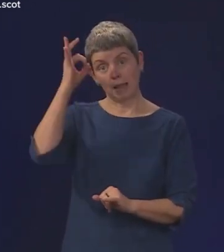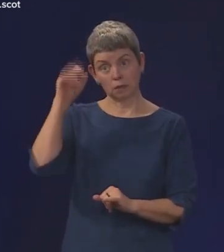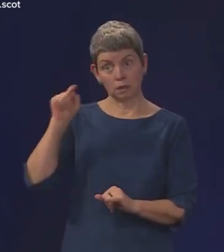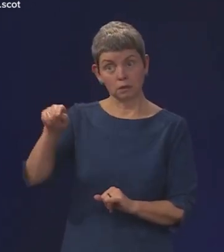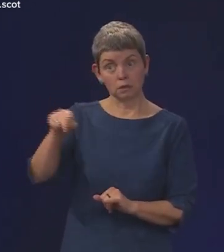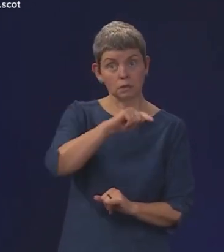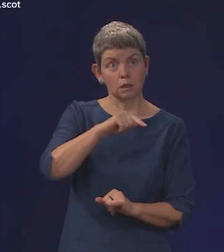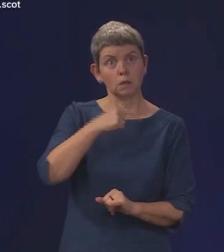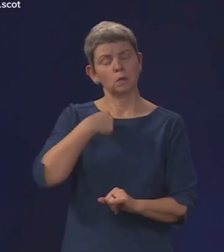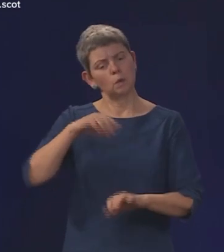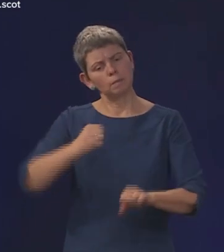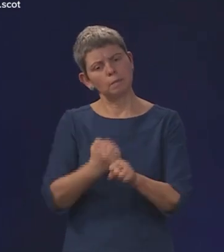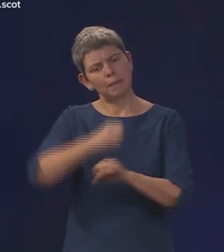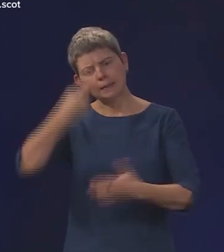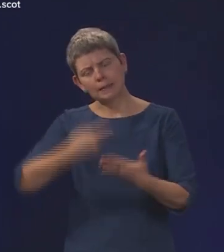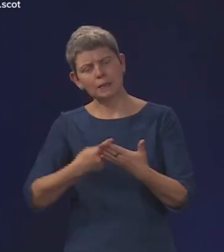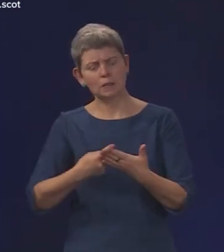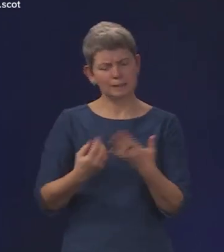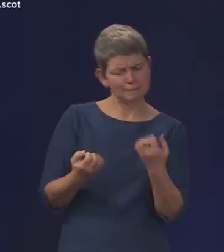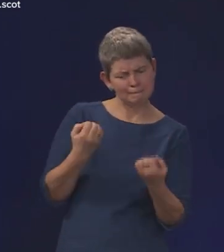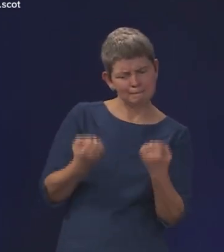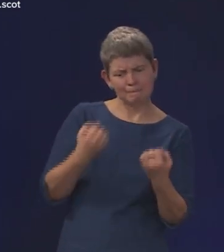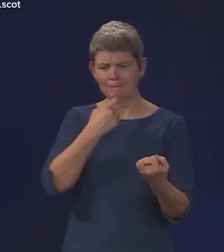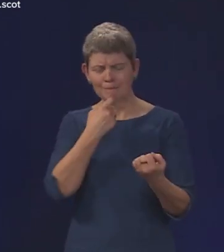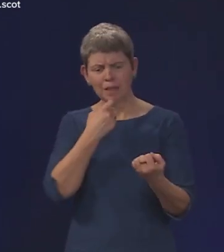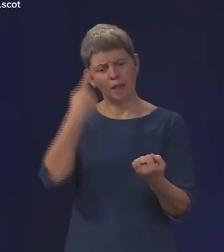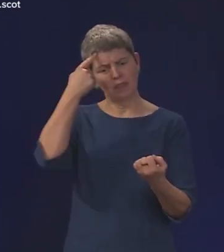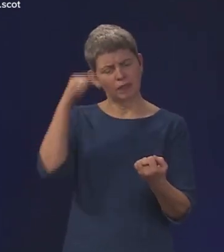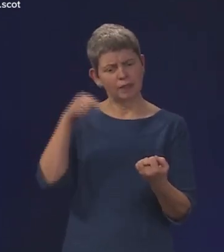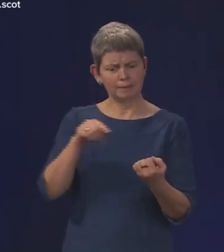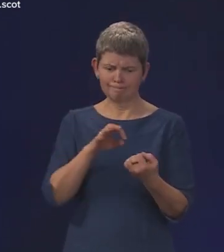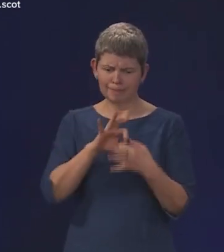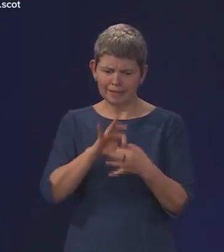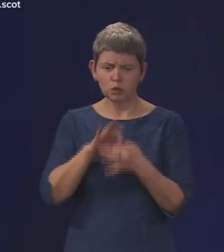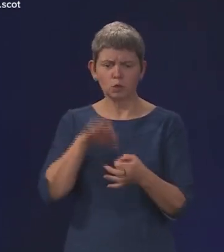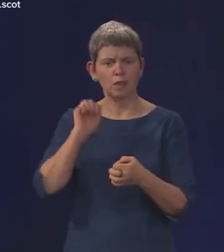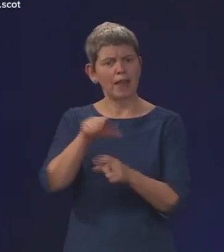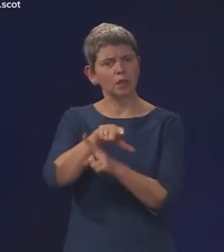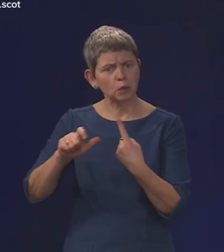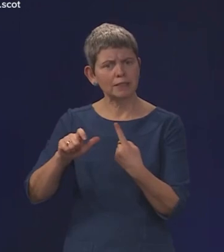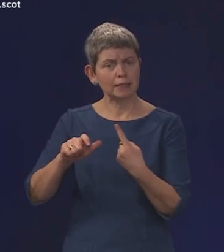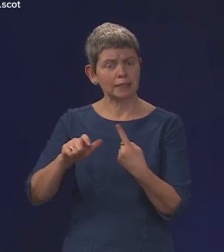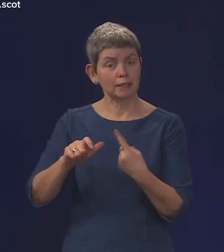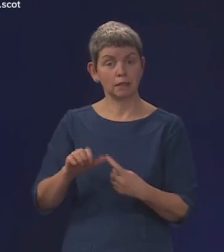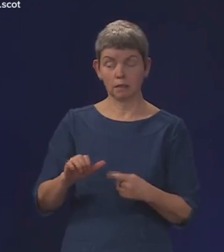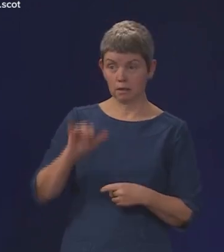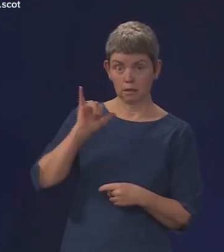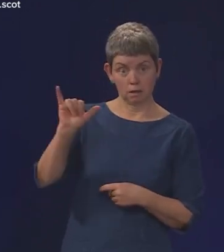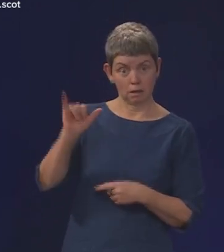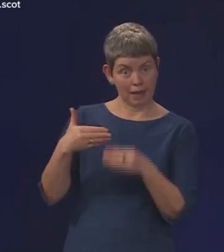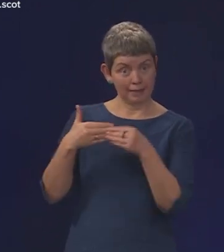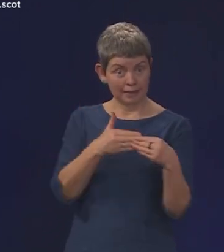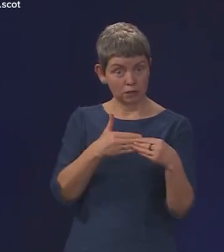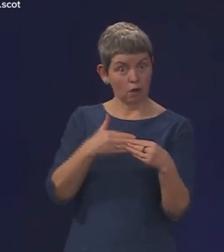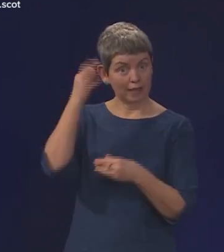the interests overall, balanced decisions that are in the interests of the local communities. John Alexander is a first-class leader of Dundee City Council,